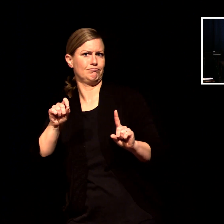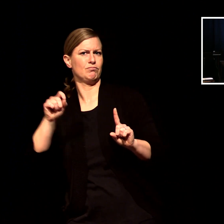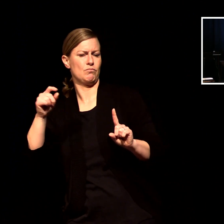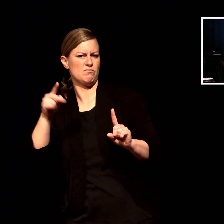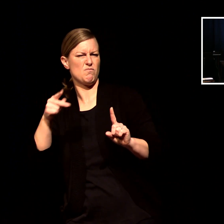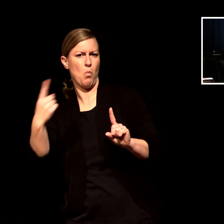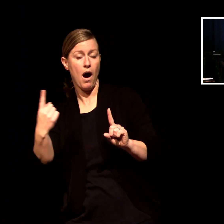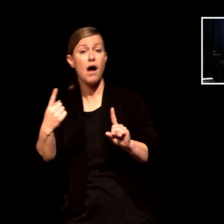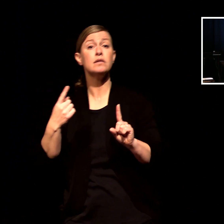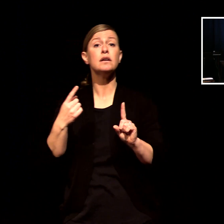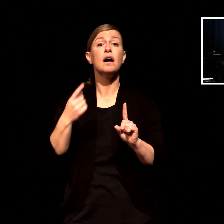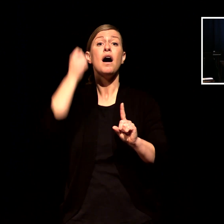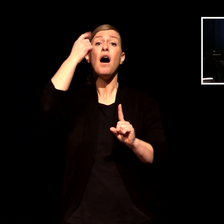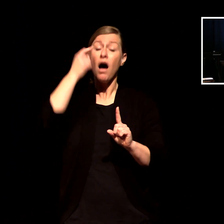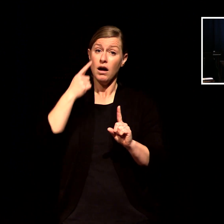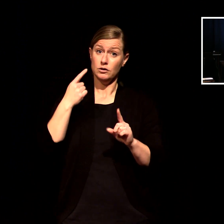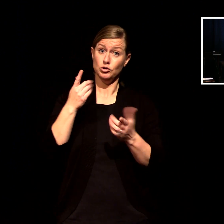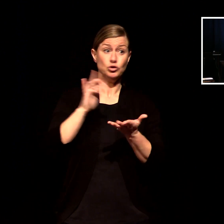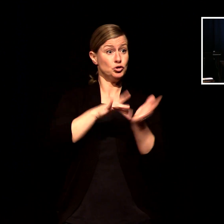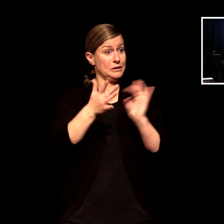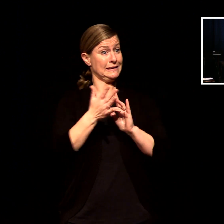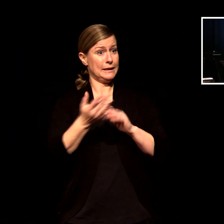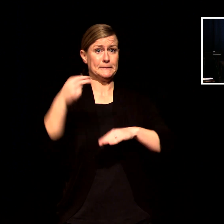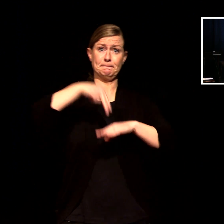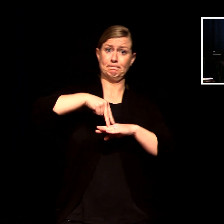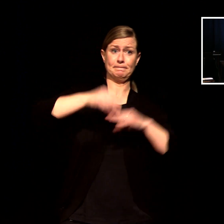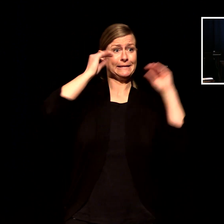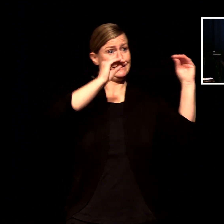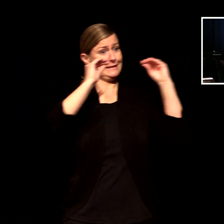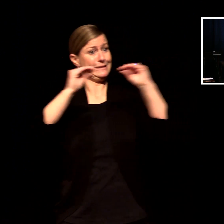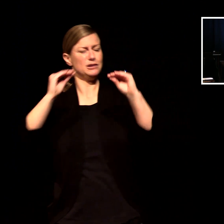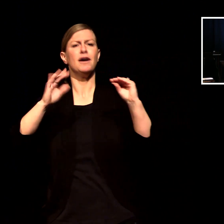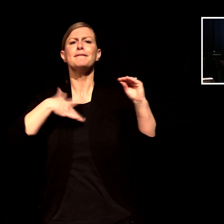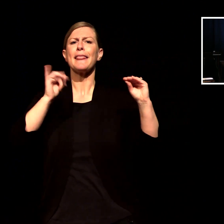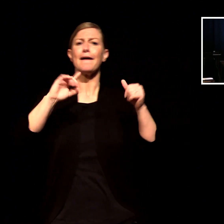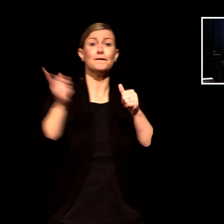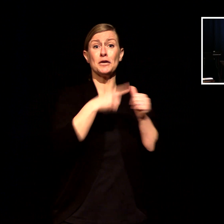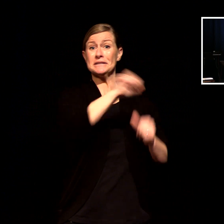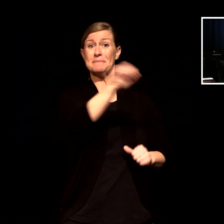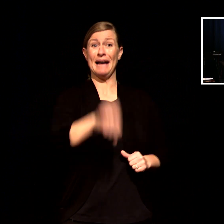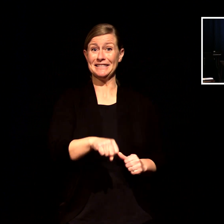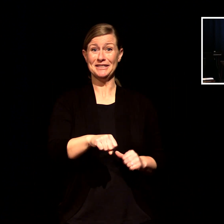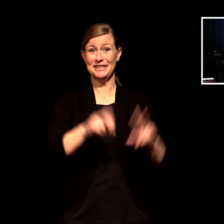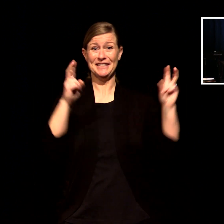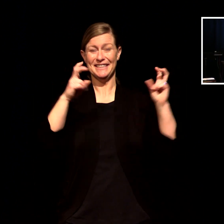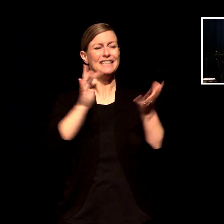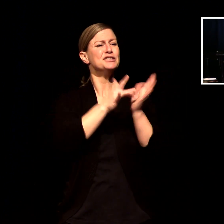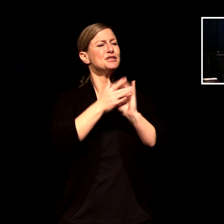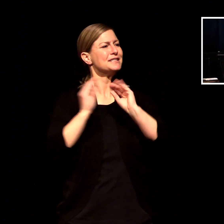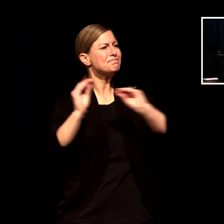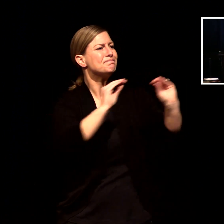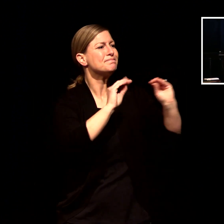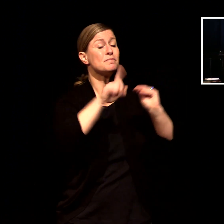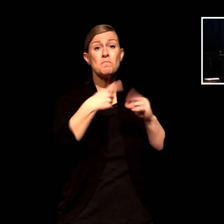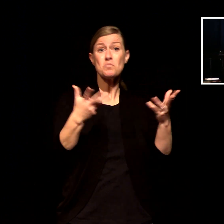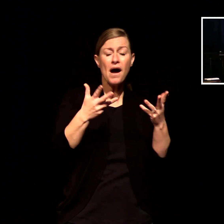about christian living that's concluded the second semester of jesus teaching the one about christian mission it's